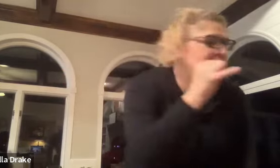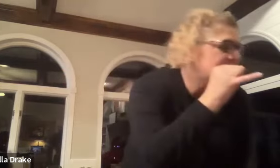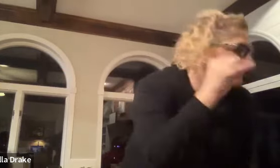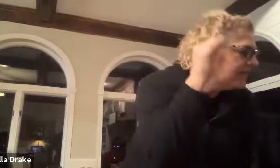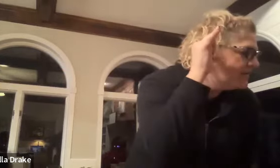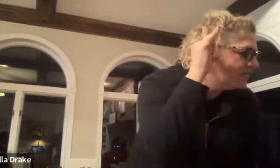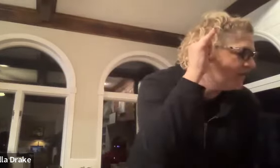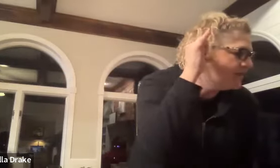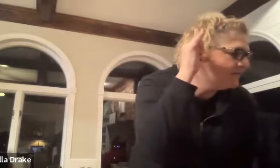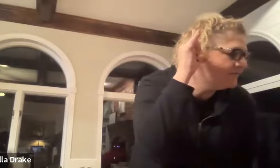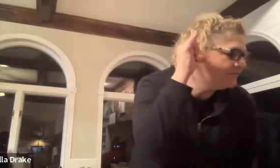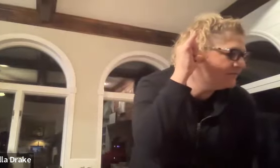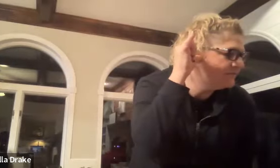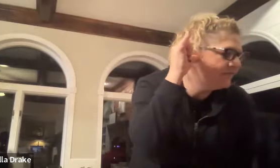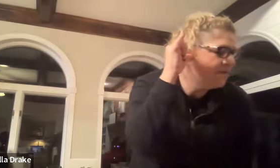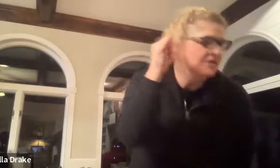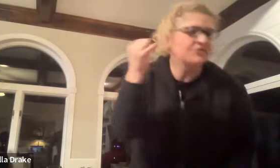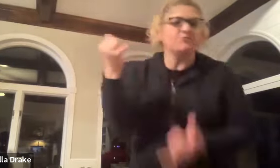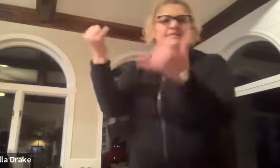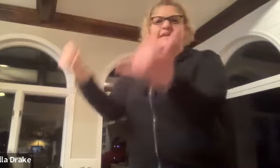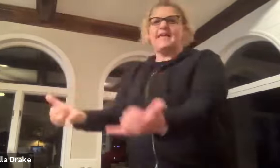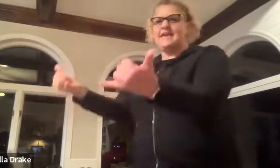yesterday so today